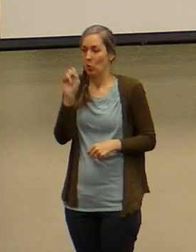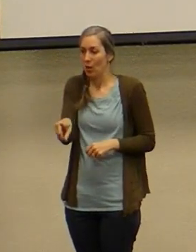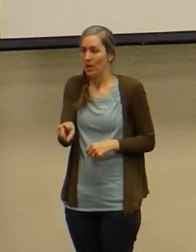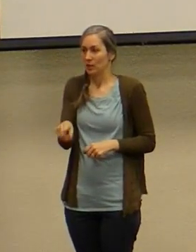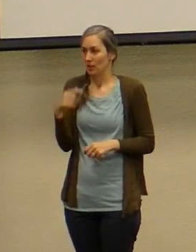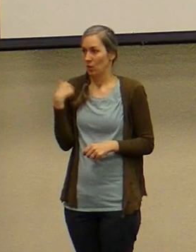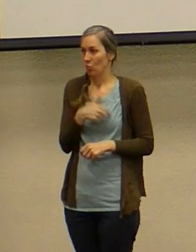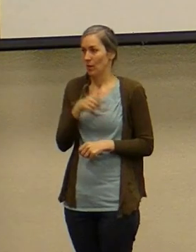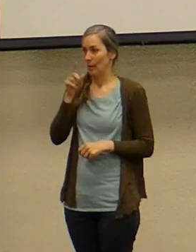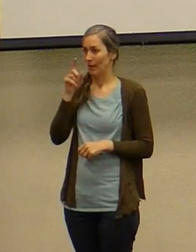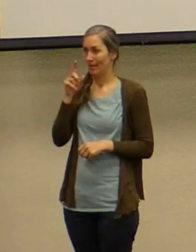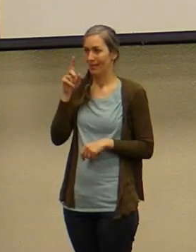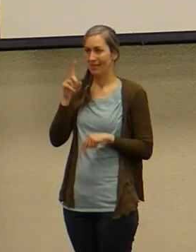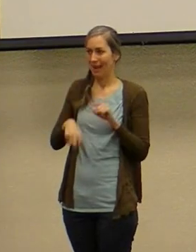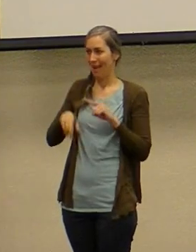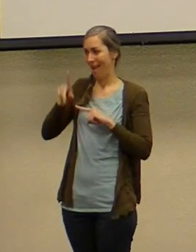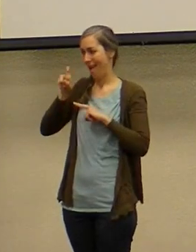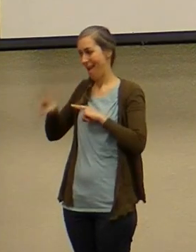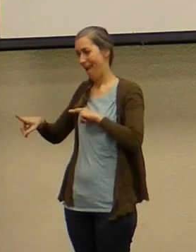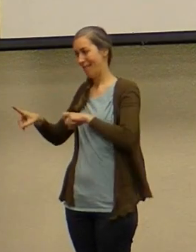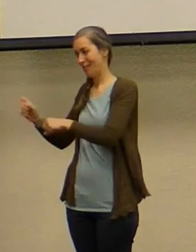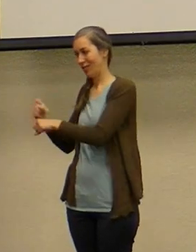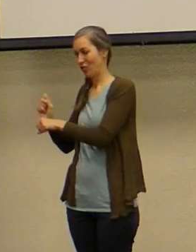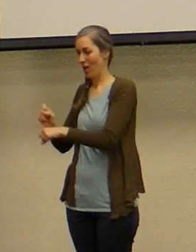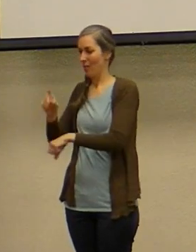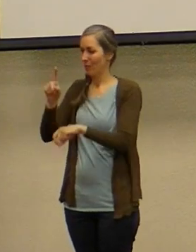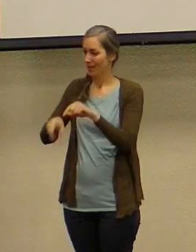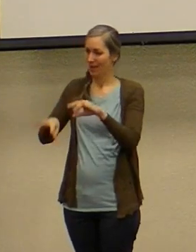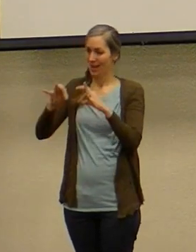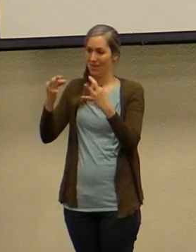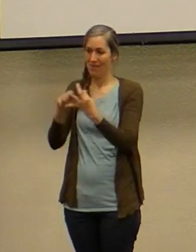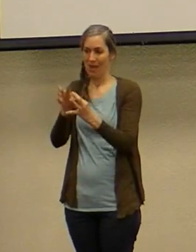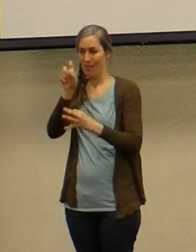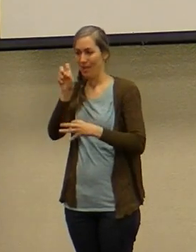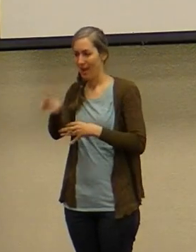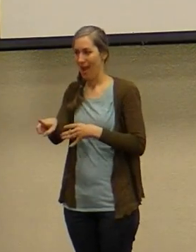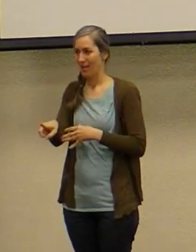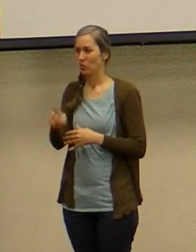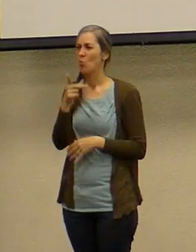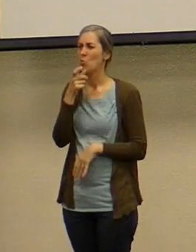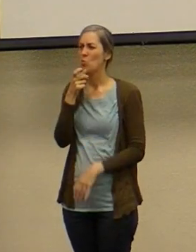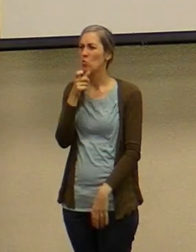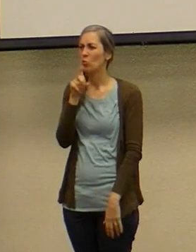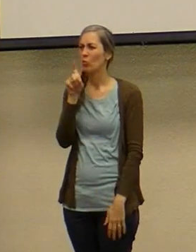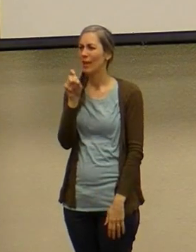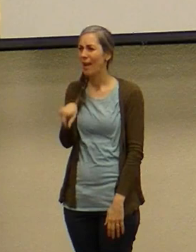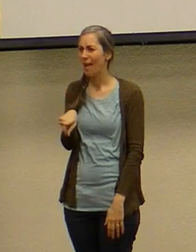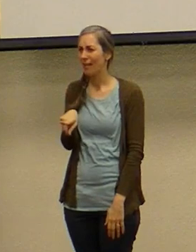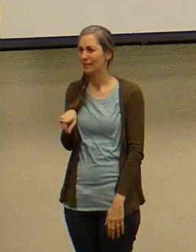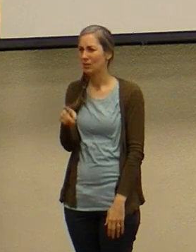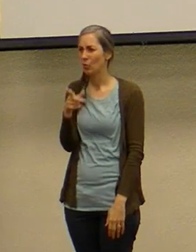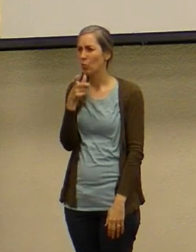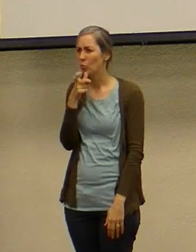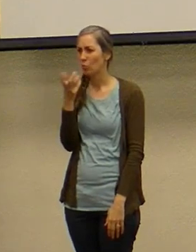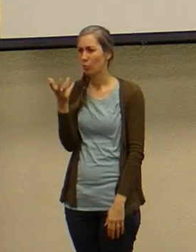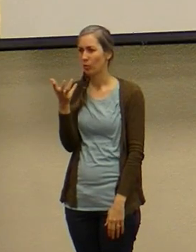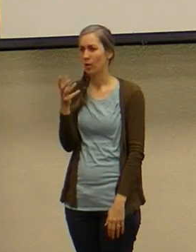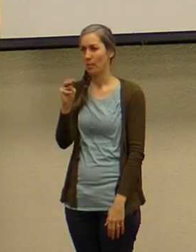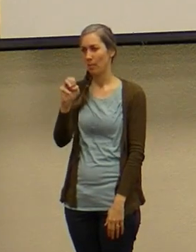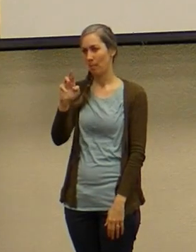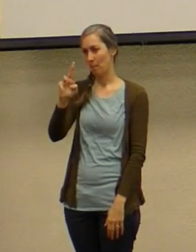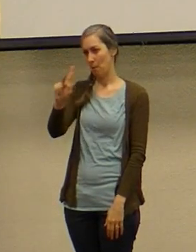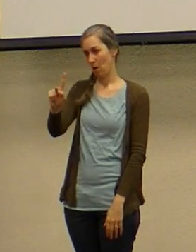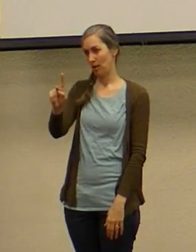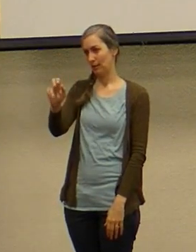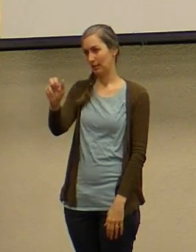our jobs we don't take the question to our family where do we go and that's where Mark chapter 10 plays